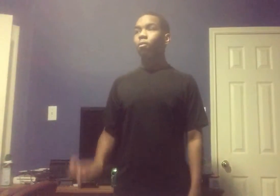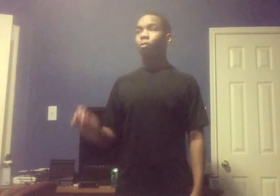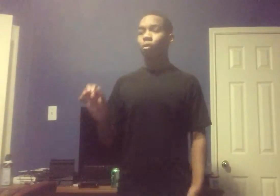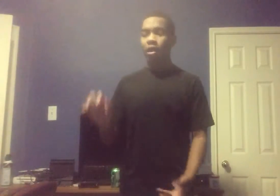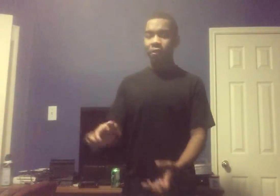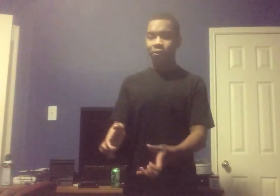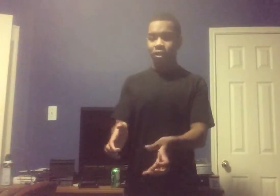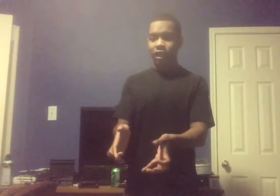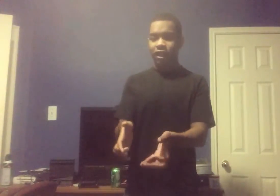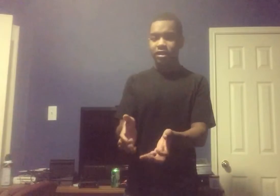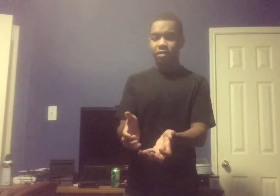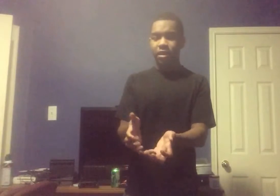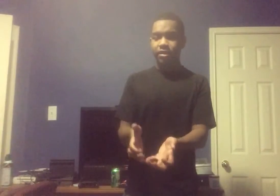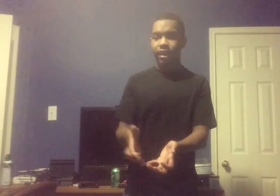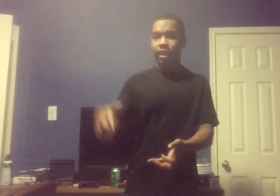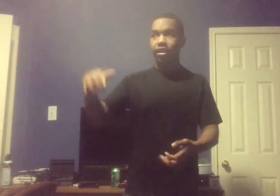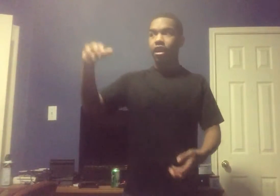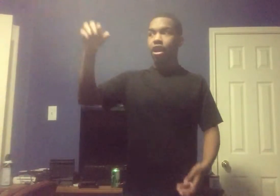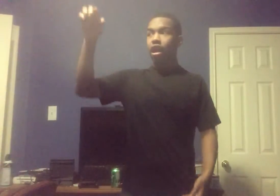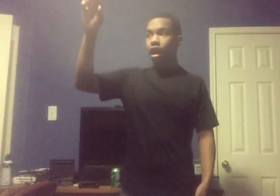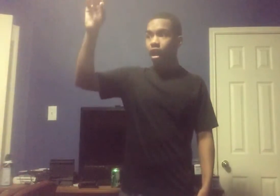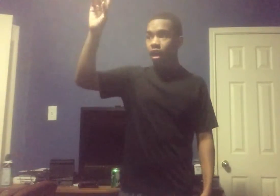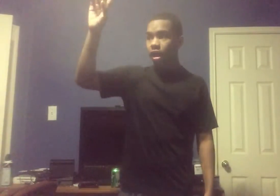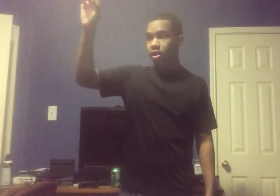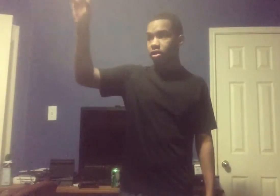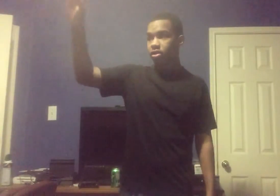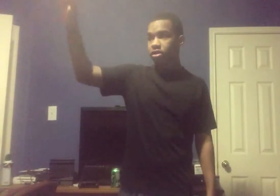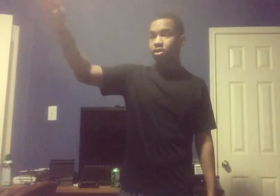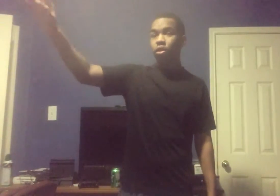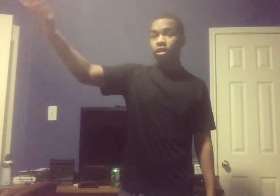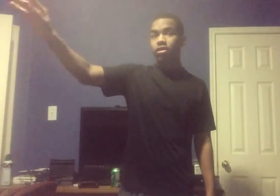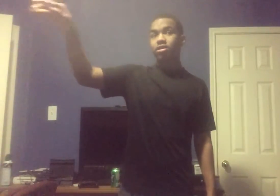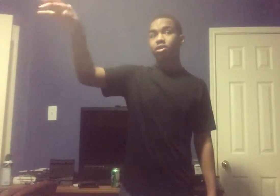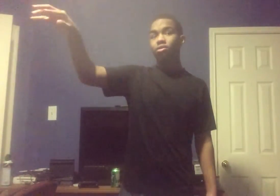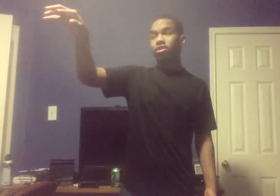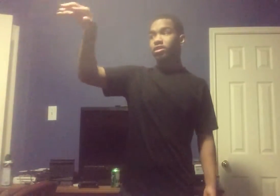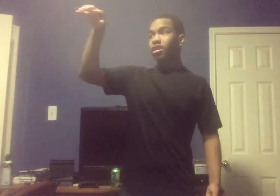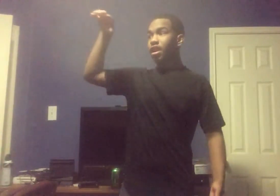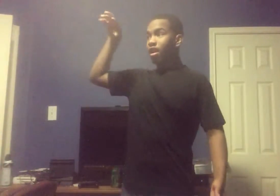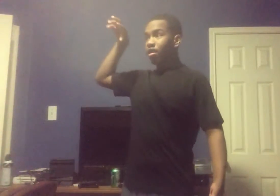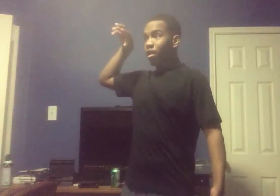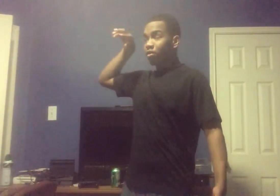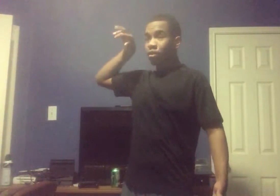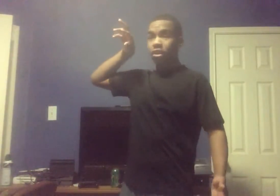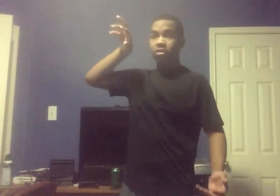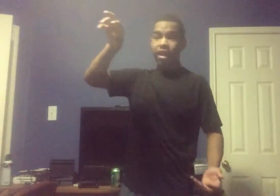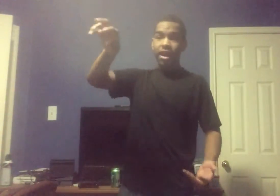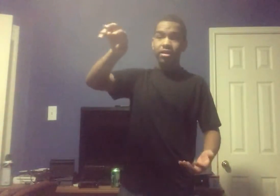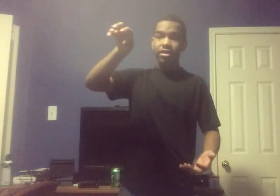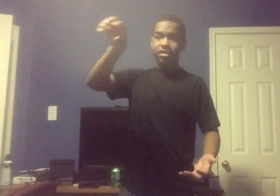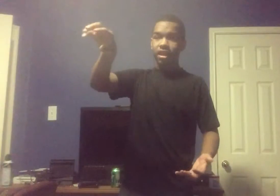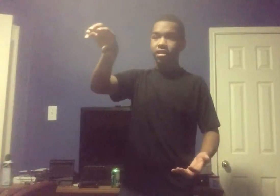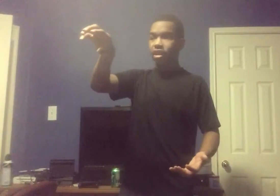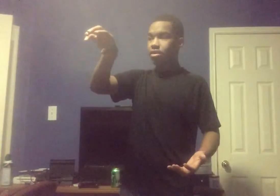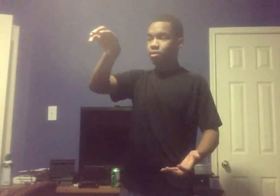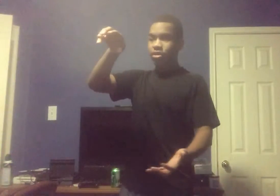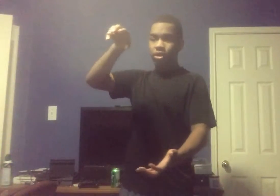Right before It gets into Mike's hand Zoda Soldiers Comes from the Glass The stained glass Window